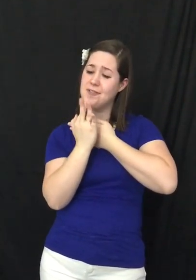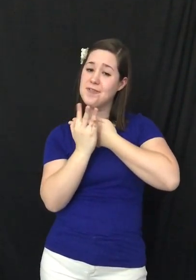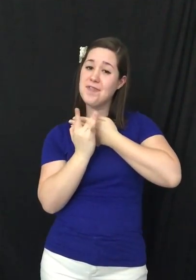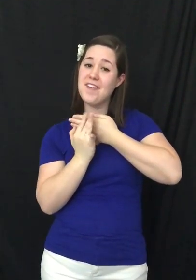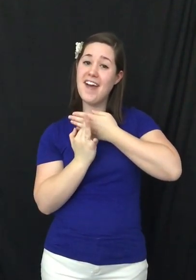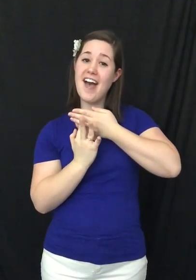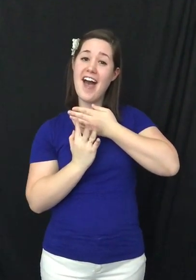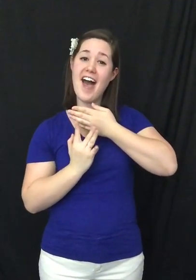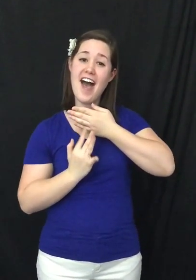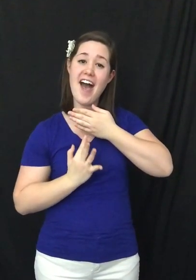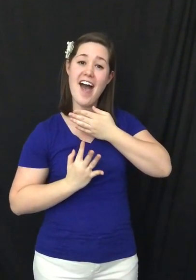Christ